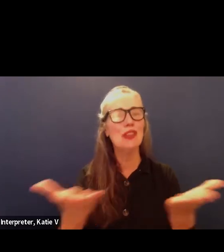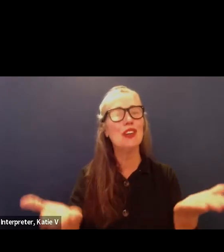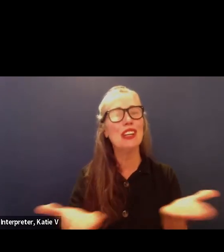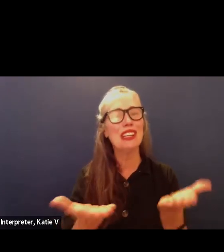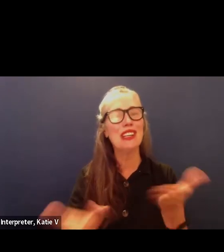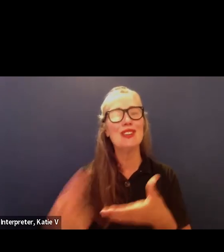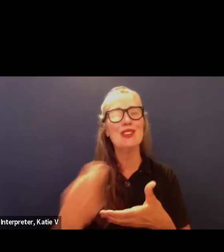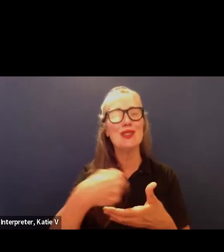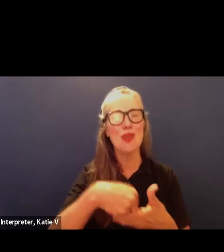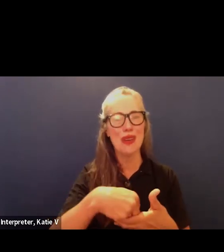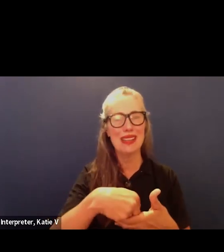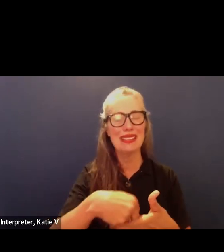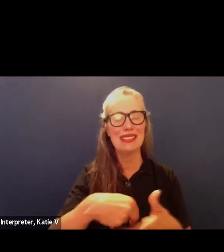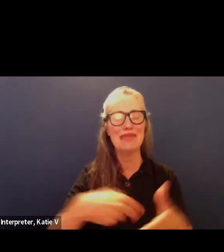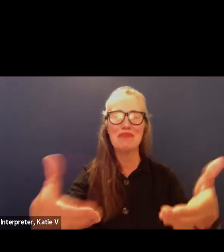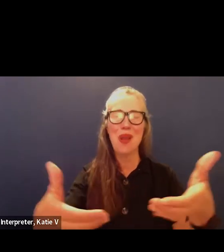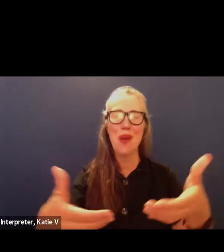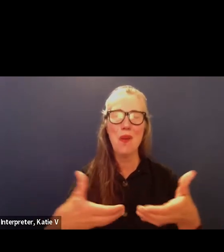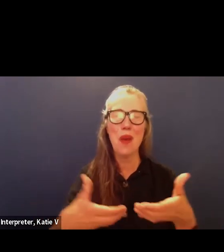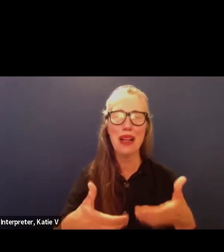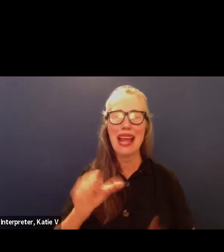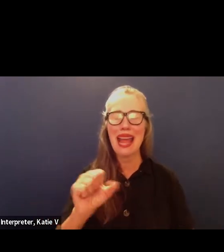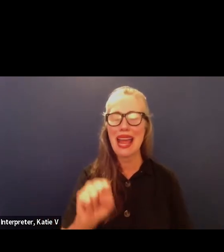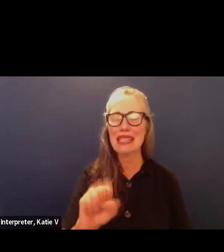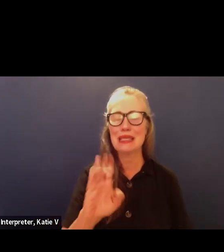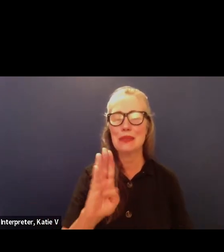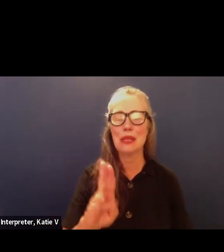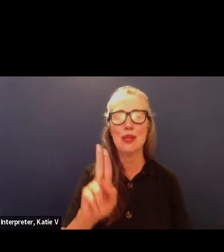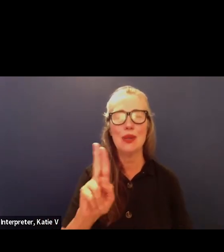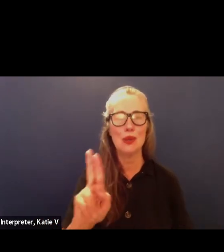joining us so welcome to sv unified